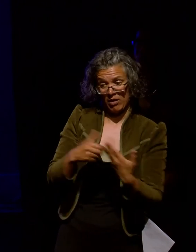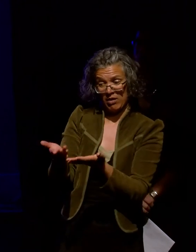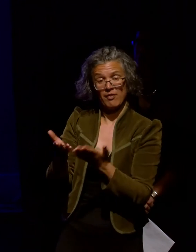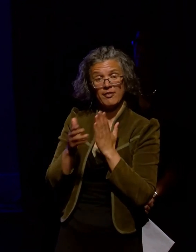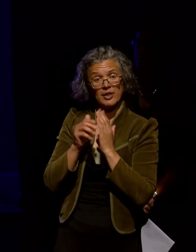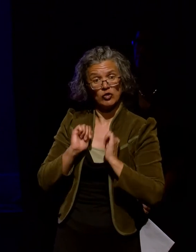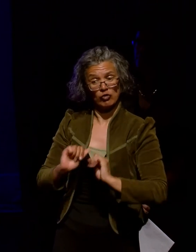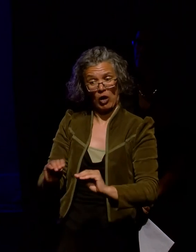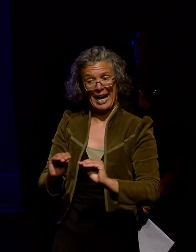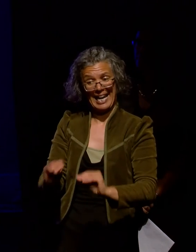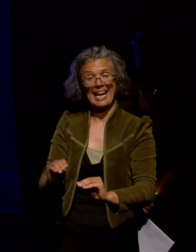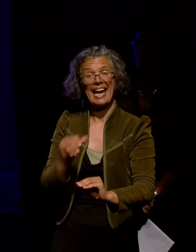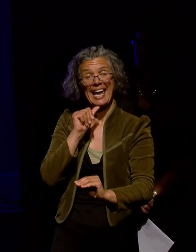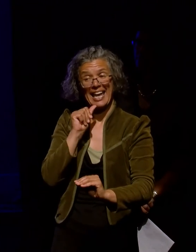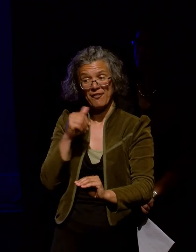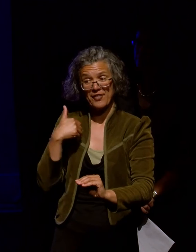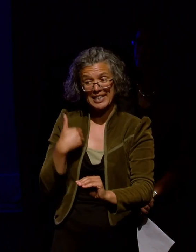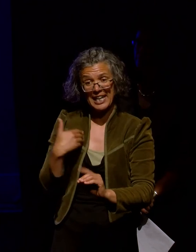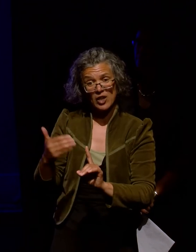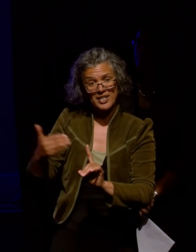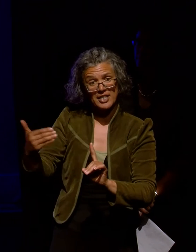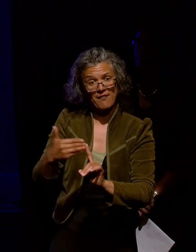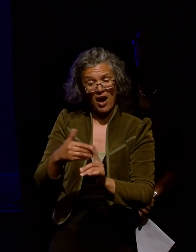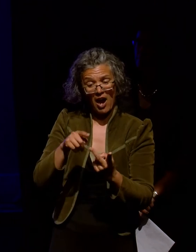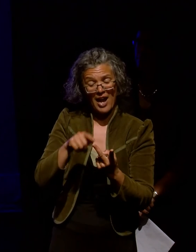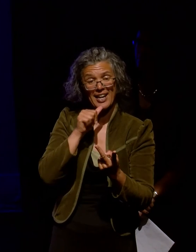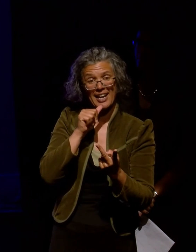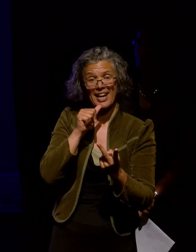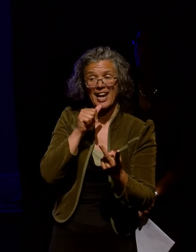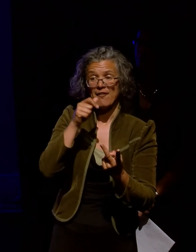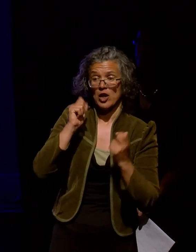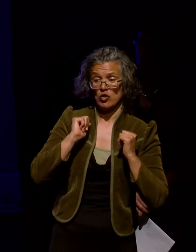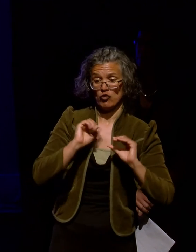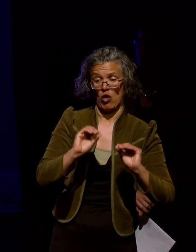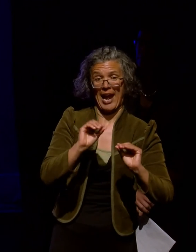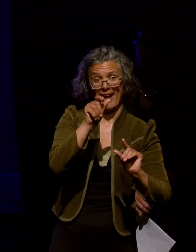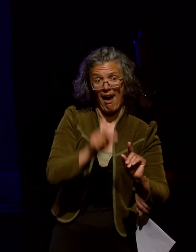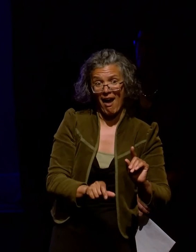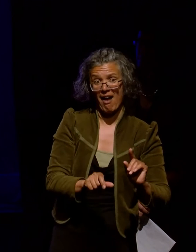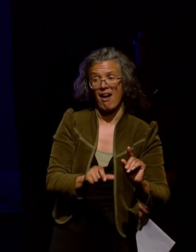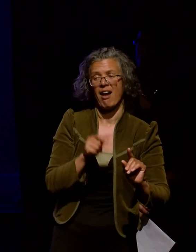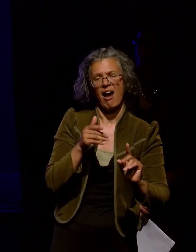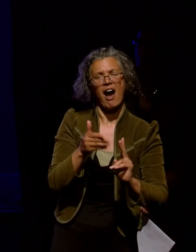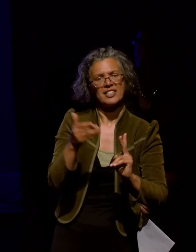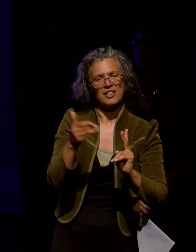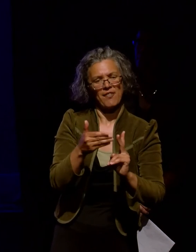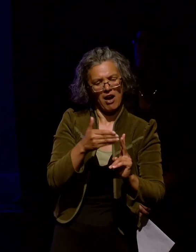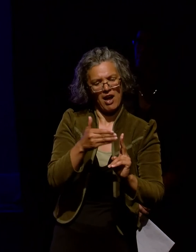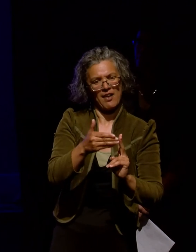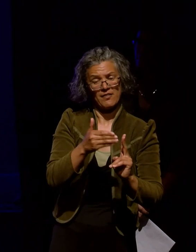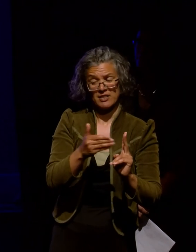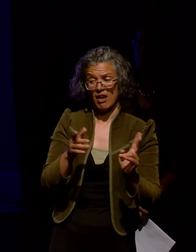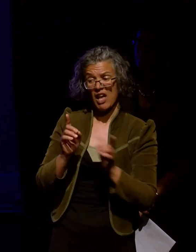need and a trainer can be identified and Jennifer mentioned that. And some regional forums do run as de facto training